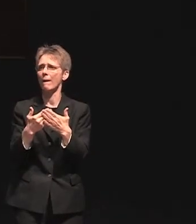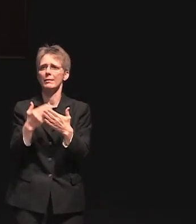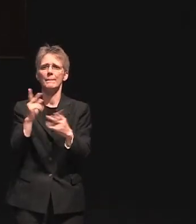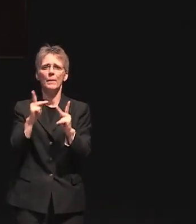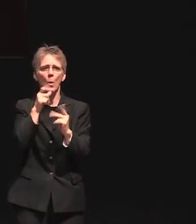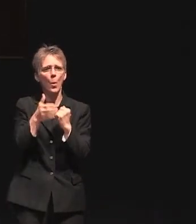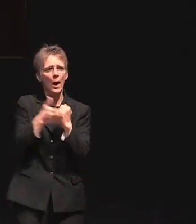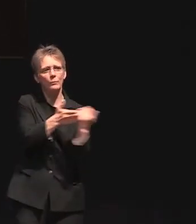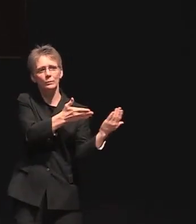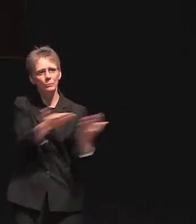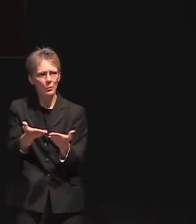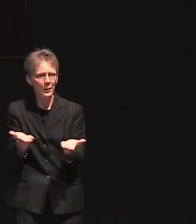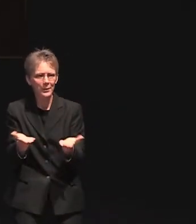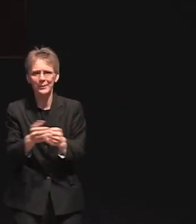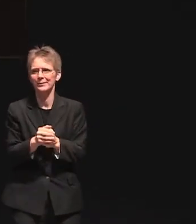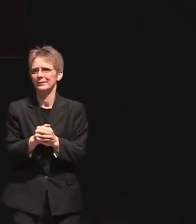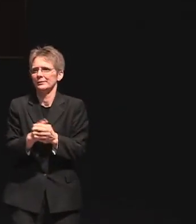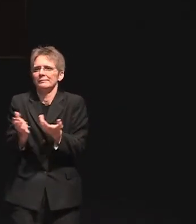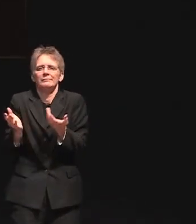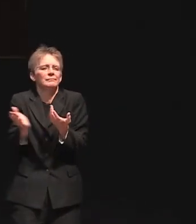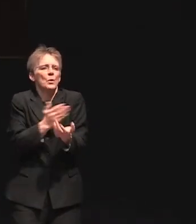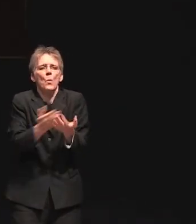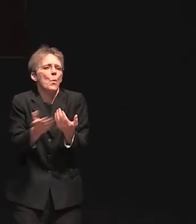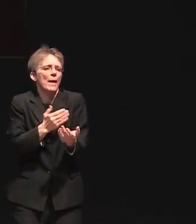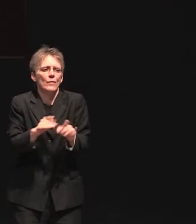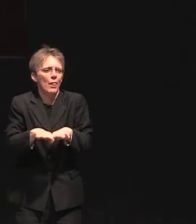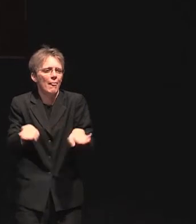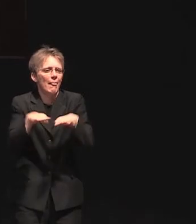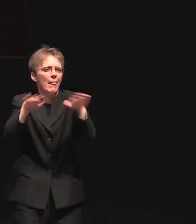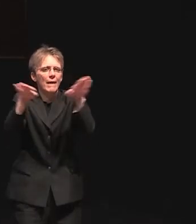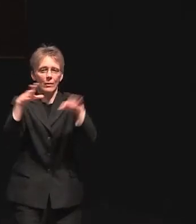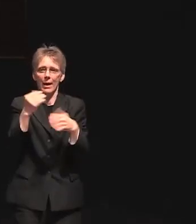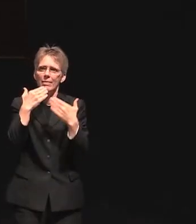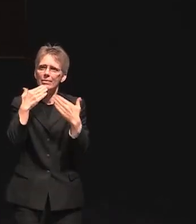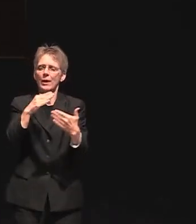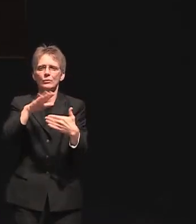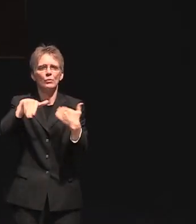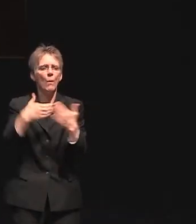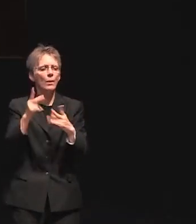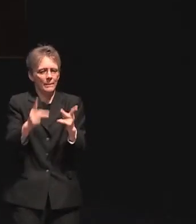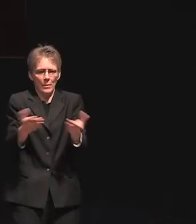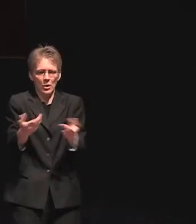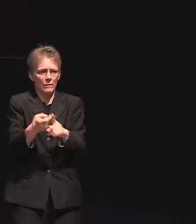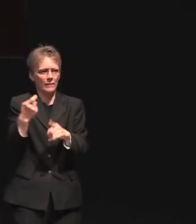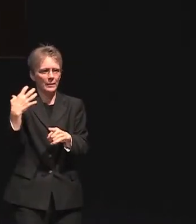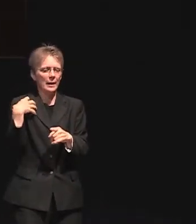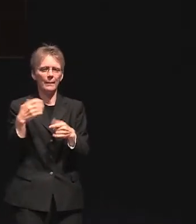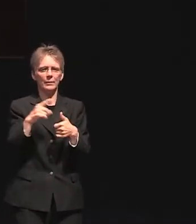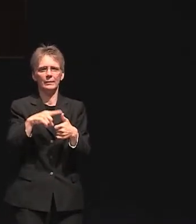here at whatever level and to all of those who are here at the Capitol the architect of the Capitol